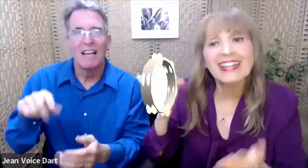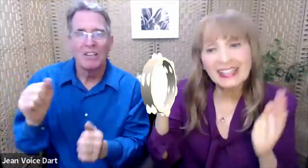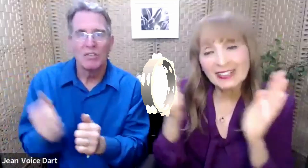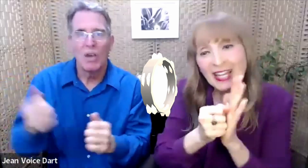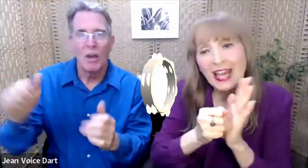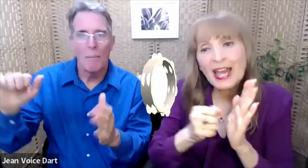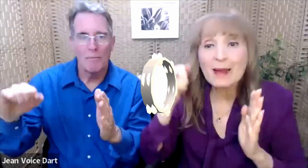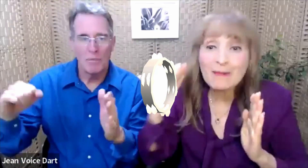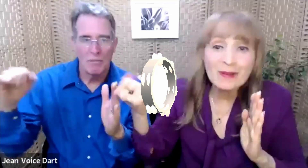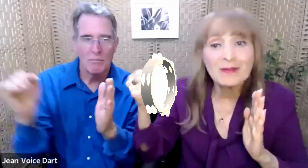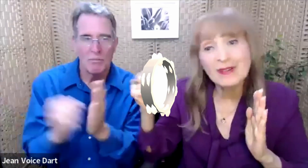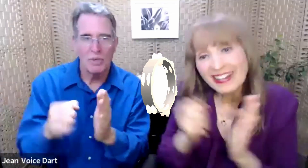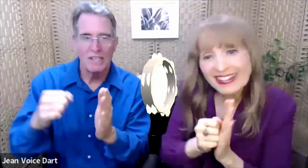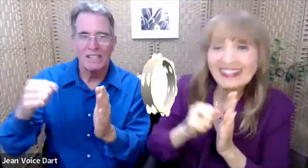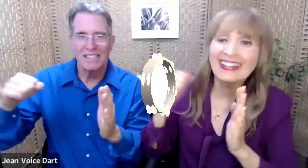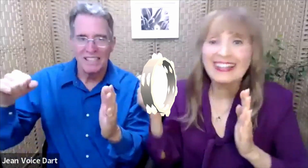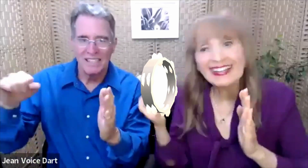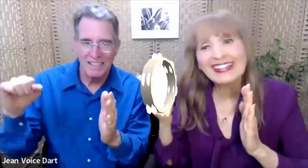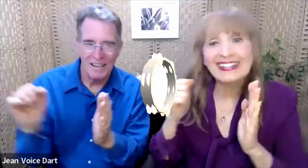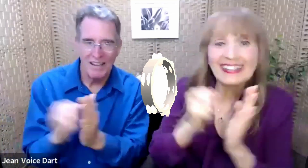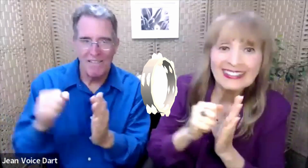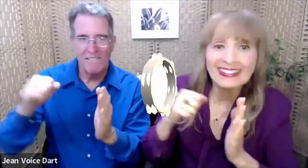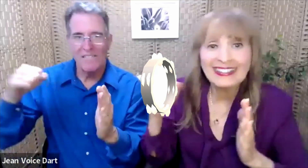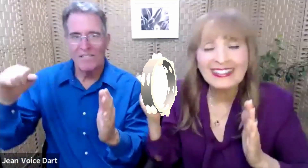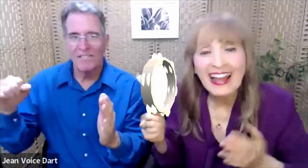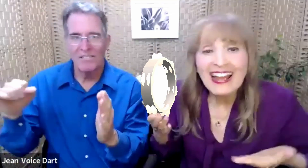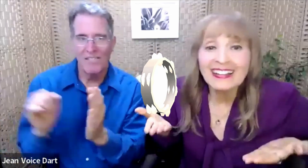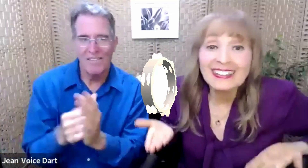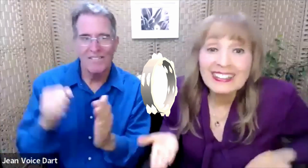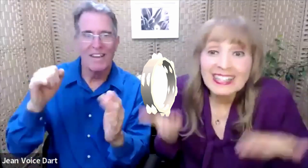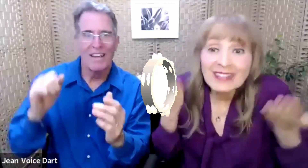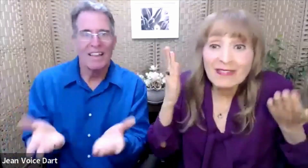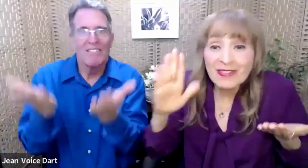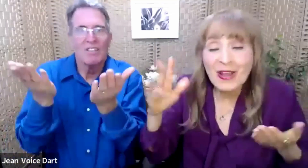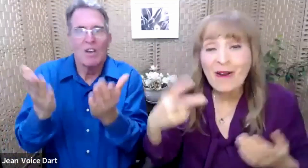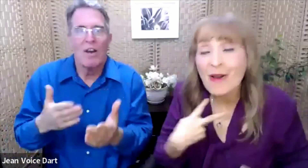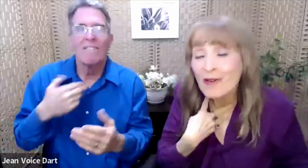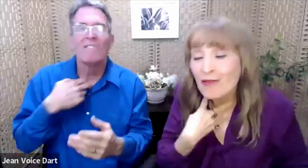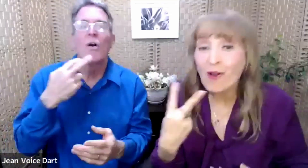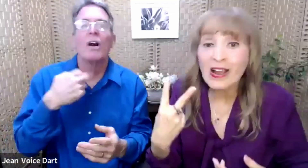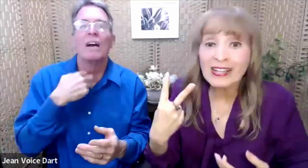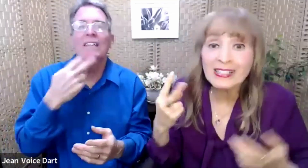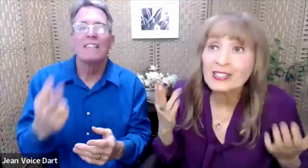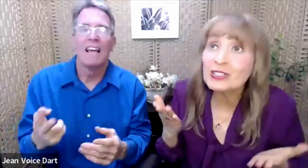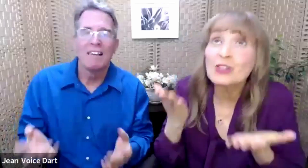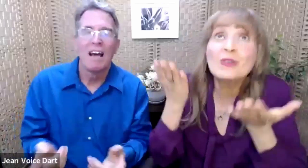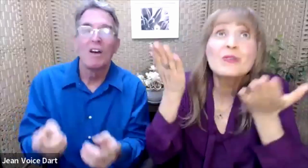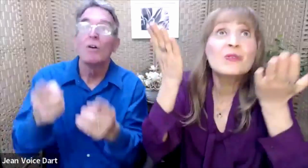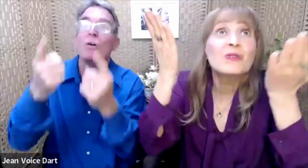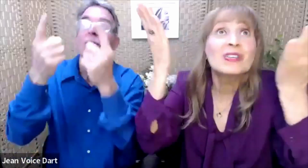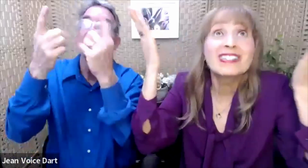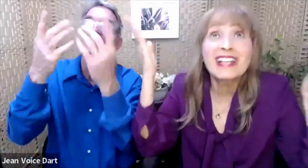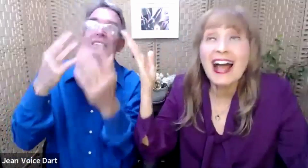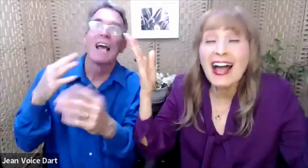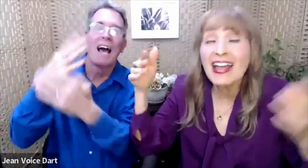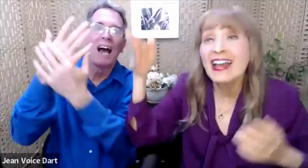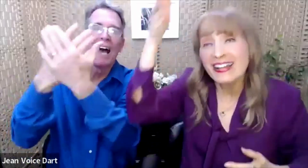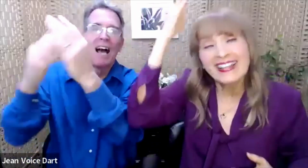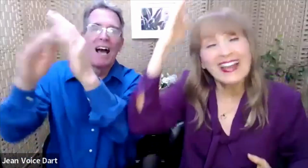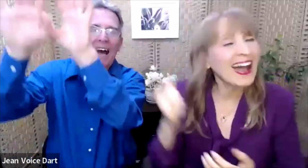a tambourine. Lift your voices to the sky. God